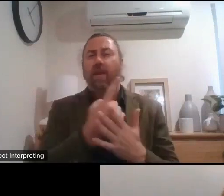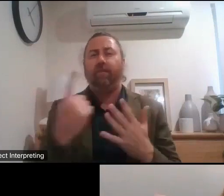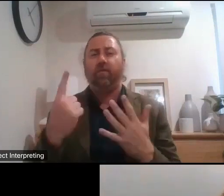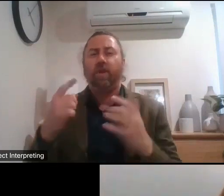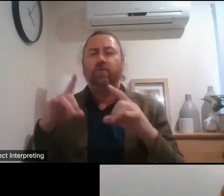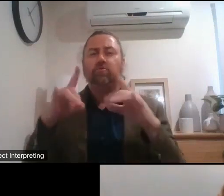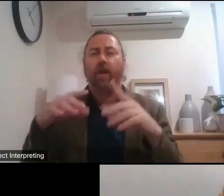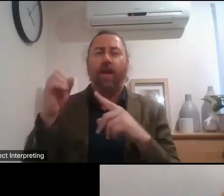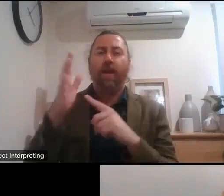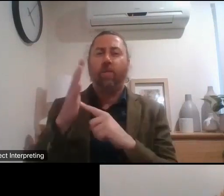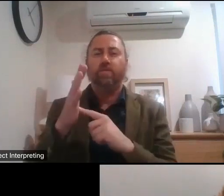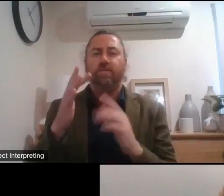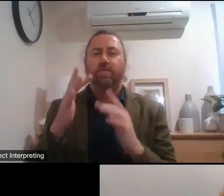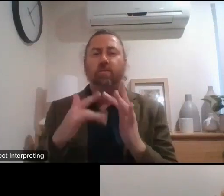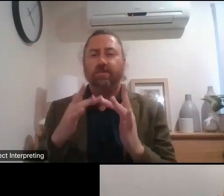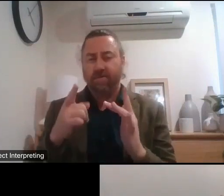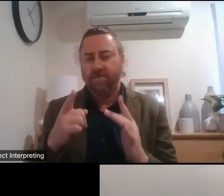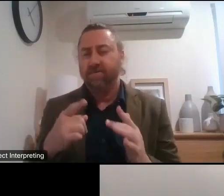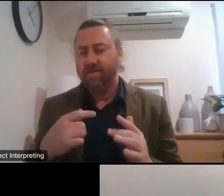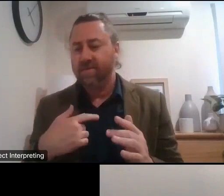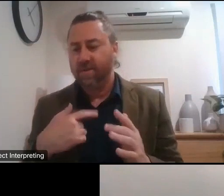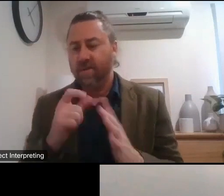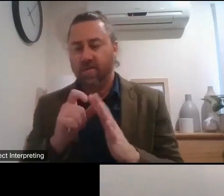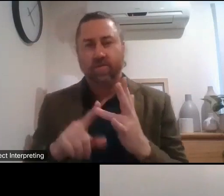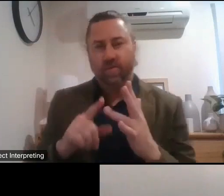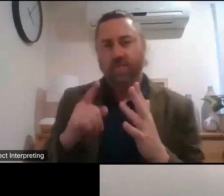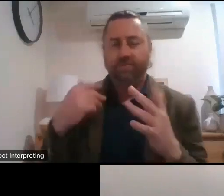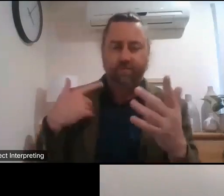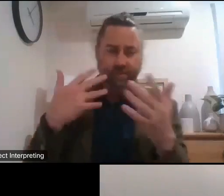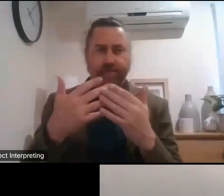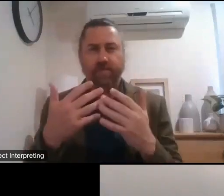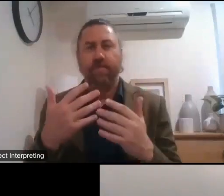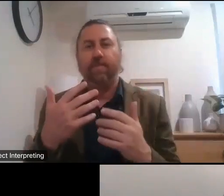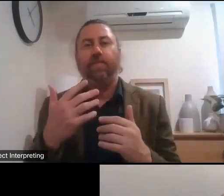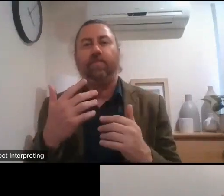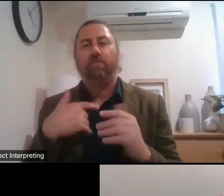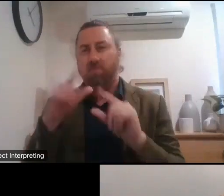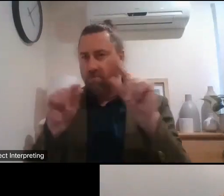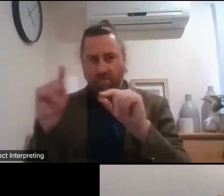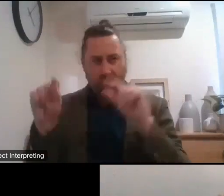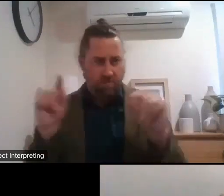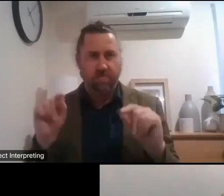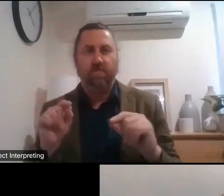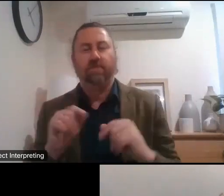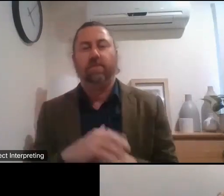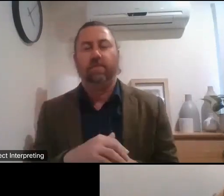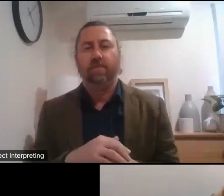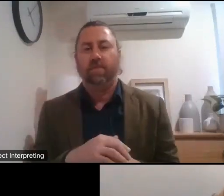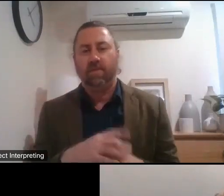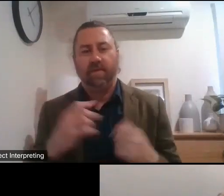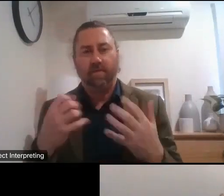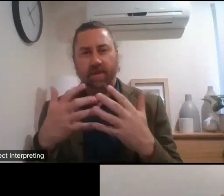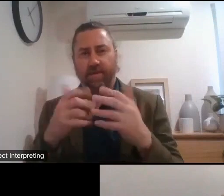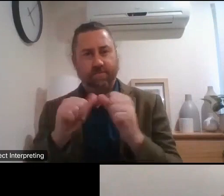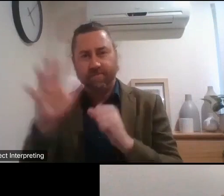also like you know up to a couple of hours ago um and and there's uh many many excellent